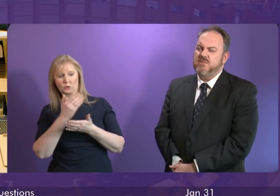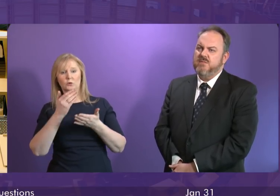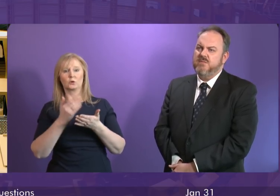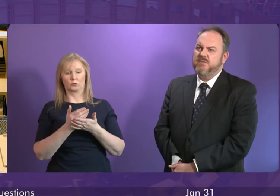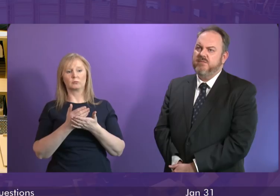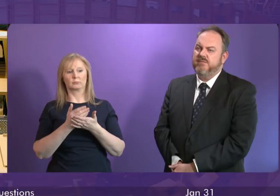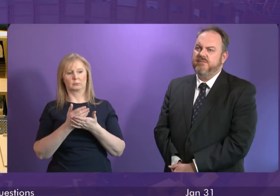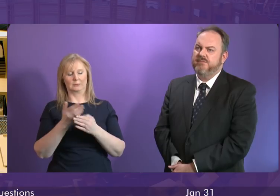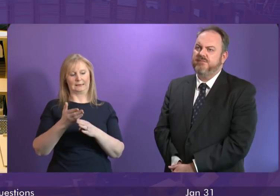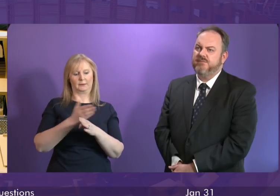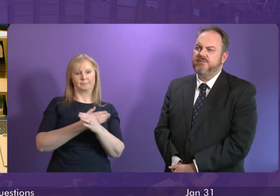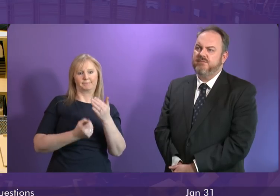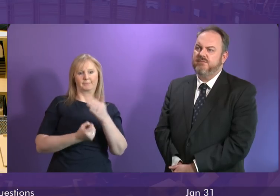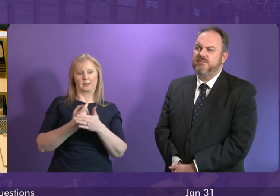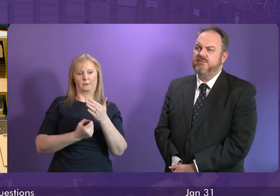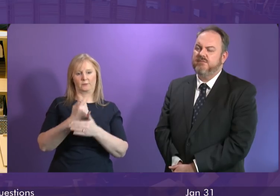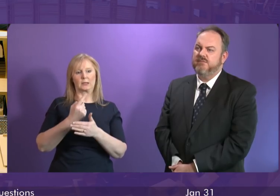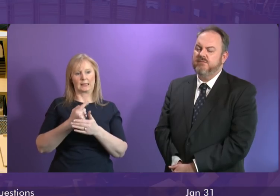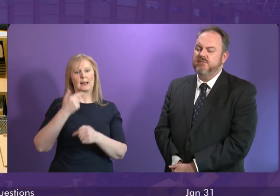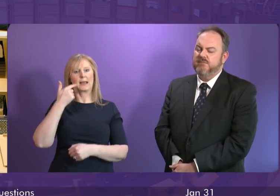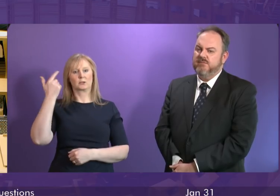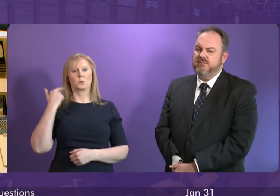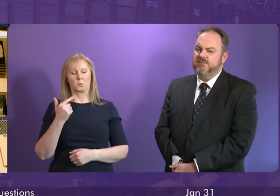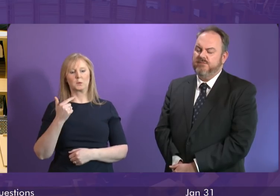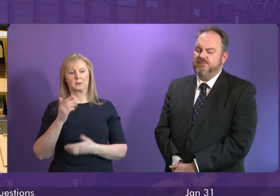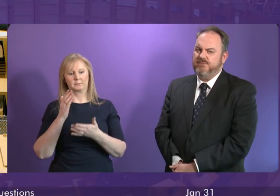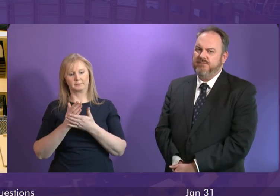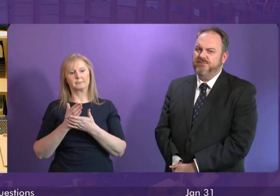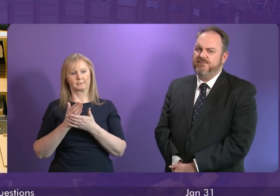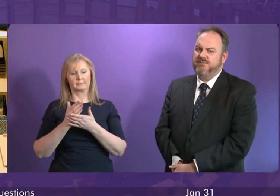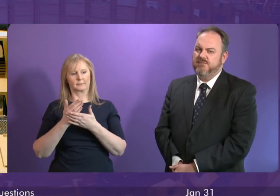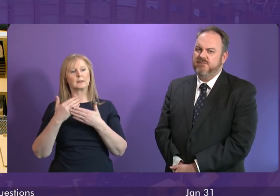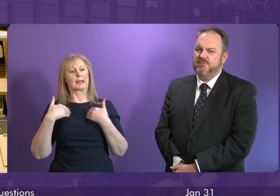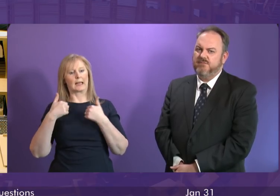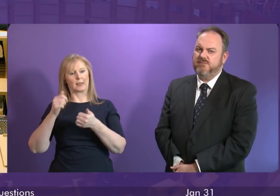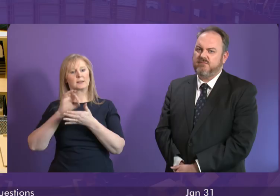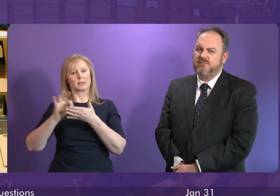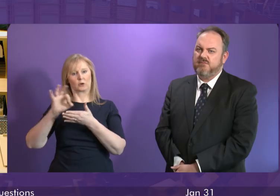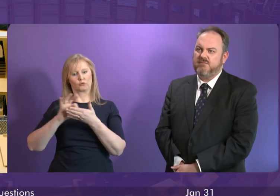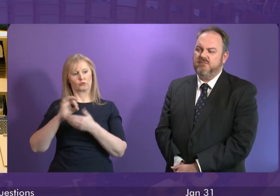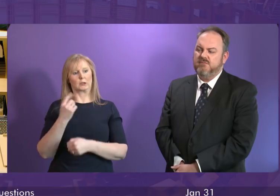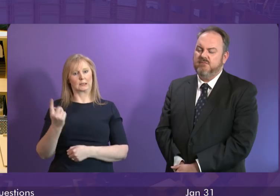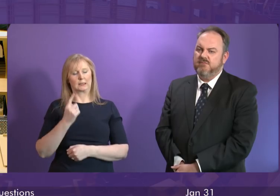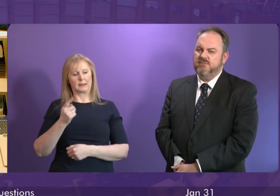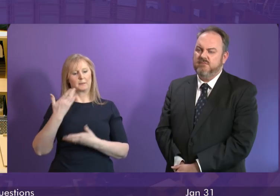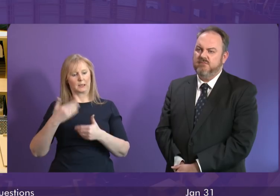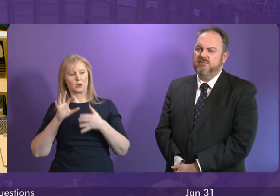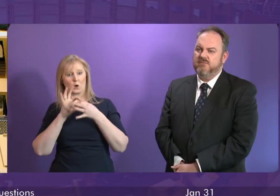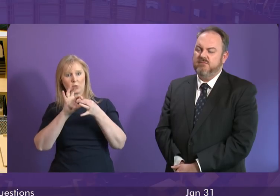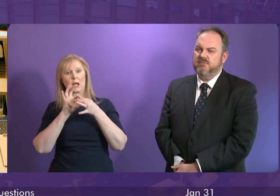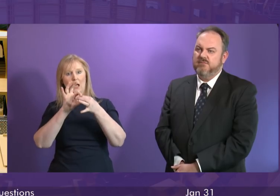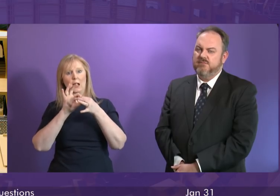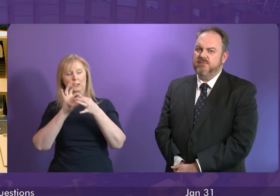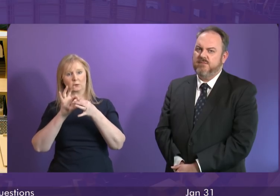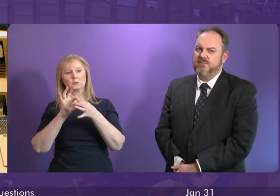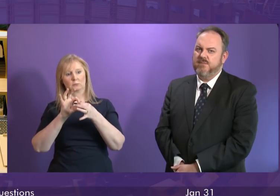given the previous incidents that we were discussing last week, as you would expect, the Health Secretary, I beg your pardon, has been in regular contact